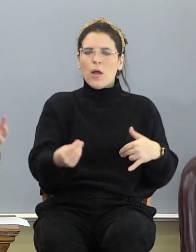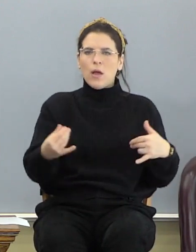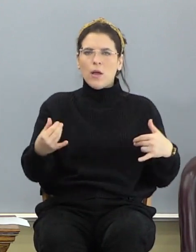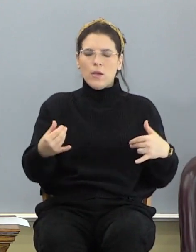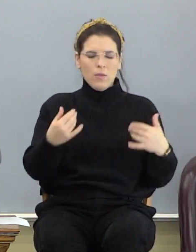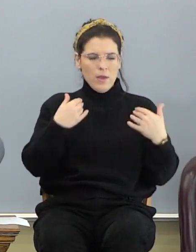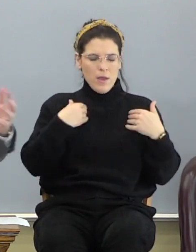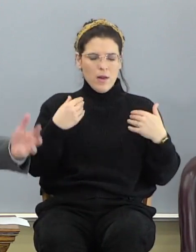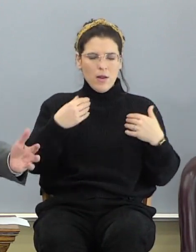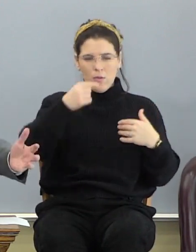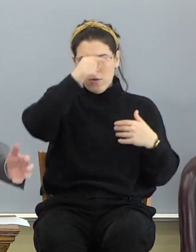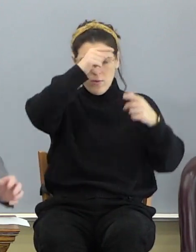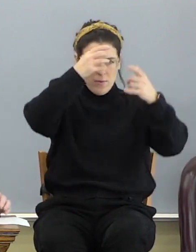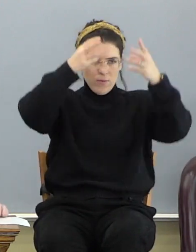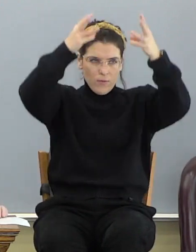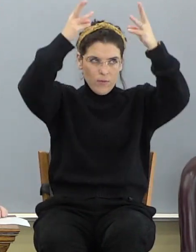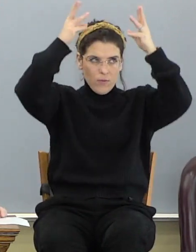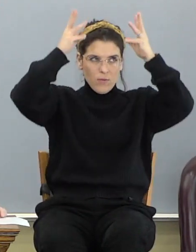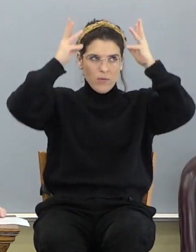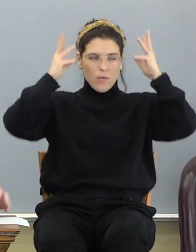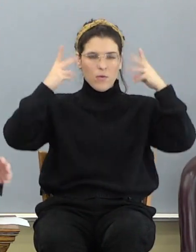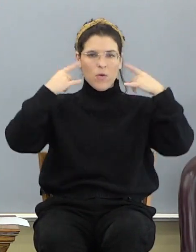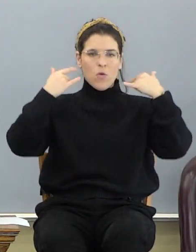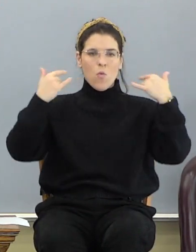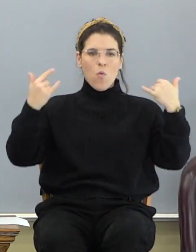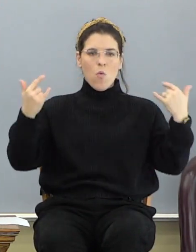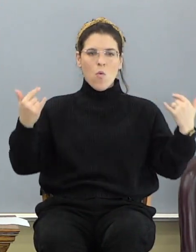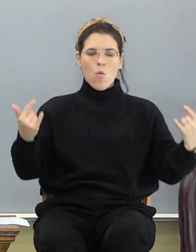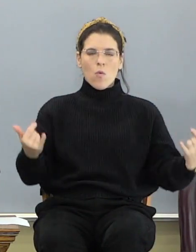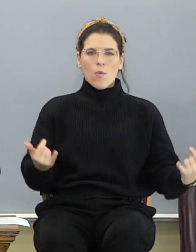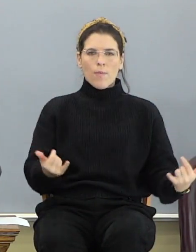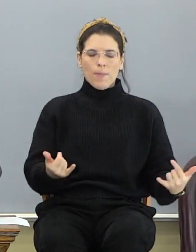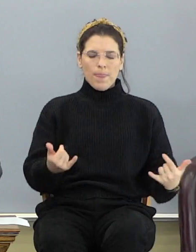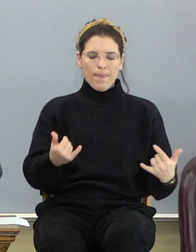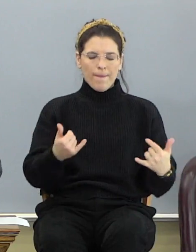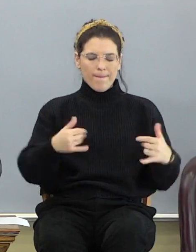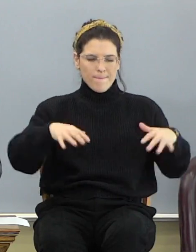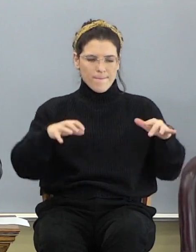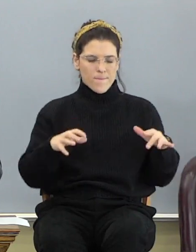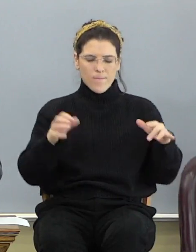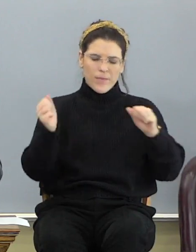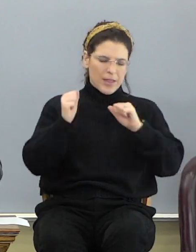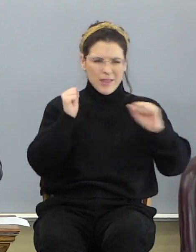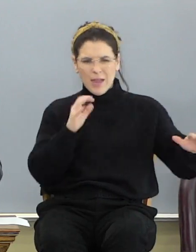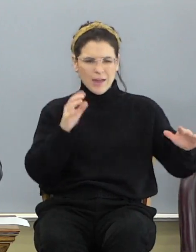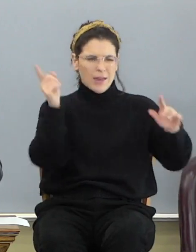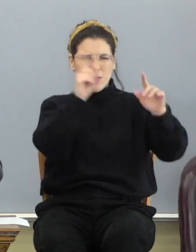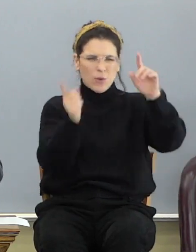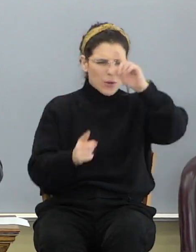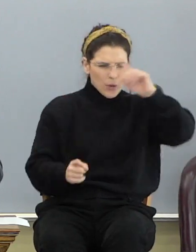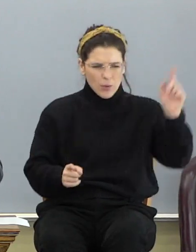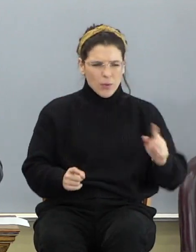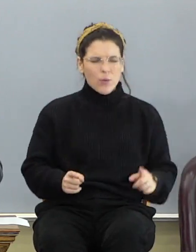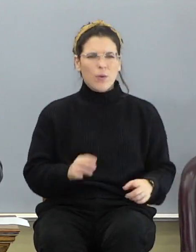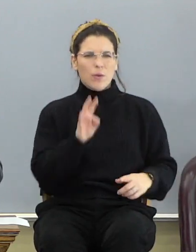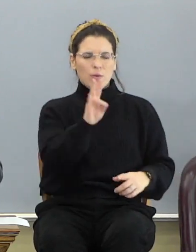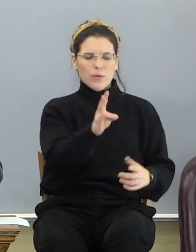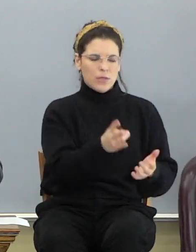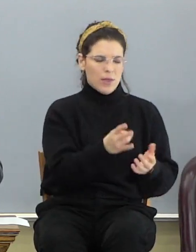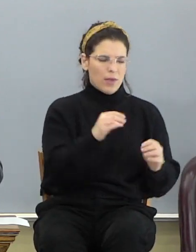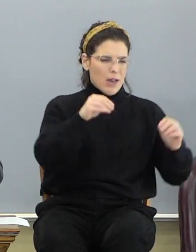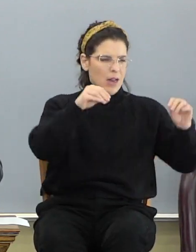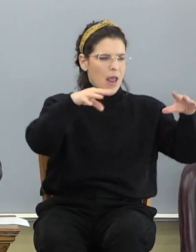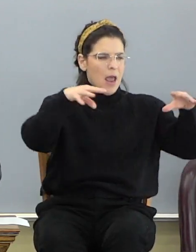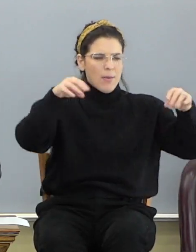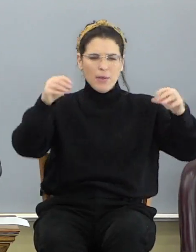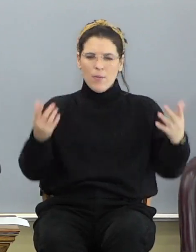And they had on their forehead crowns of gold. And out of the throne proceeded lightnings and thunders and voices. And there were seven lamps of